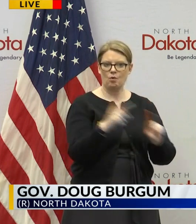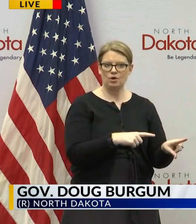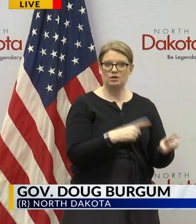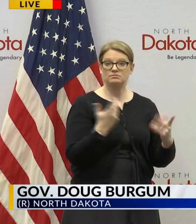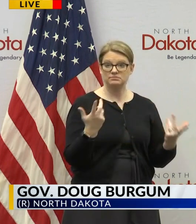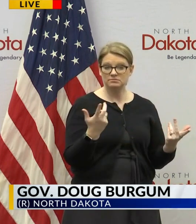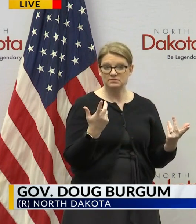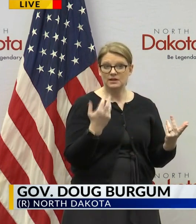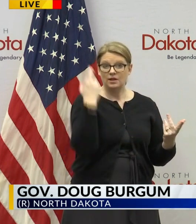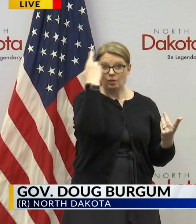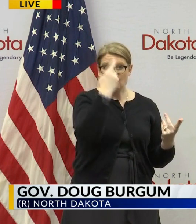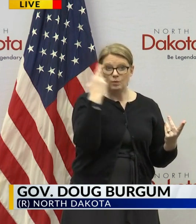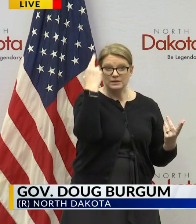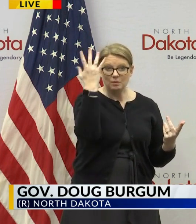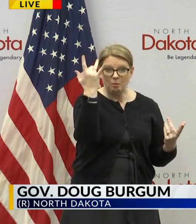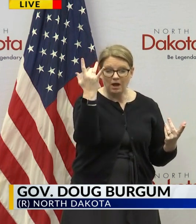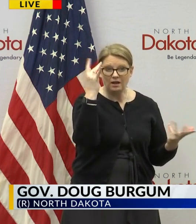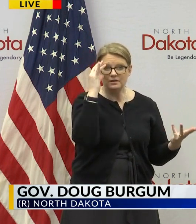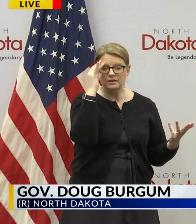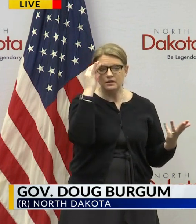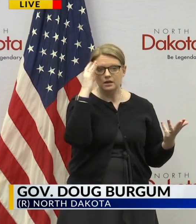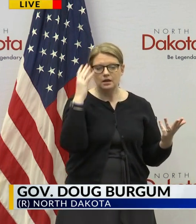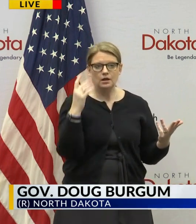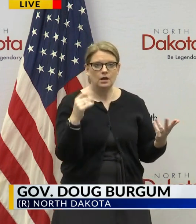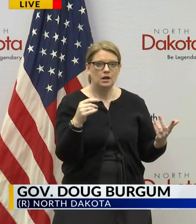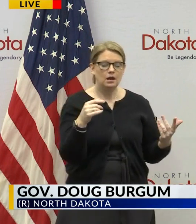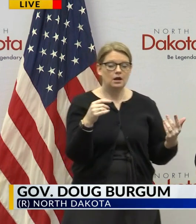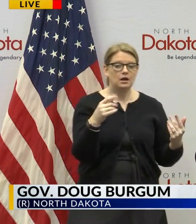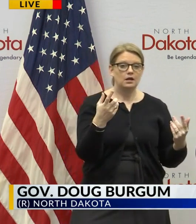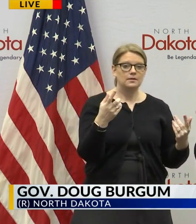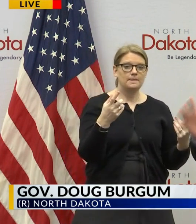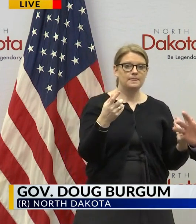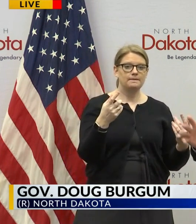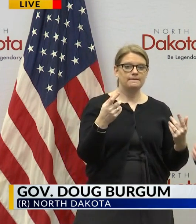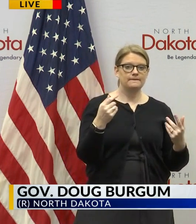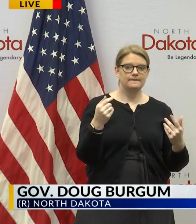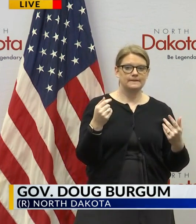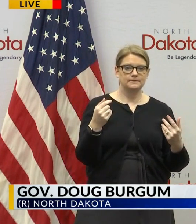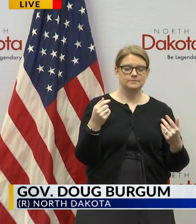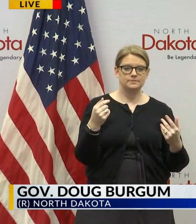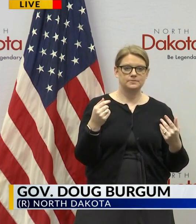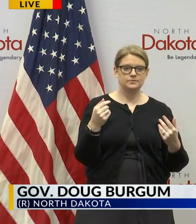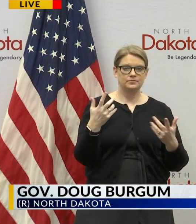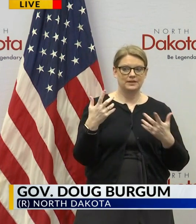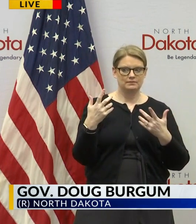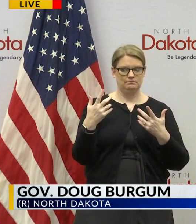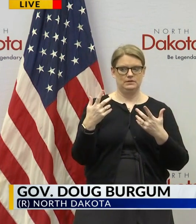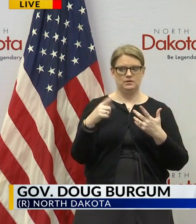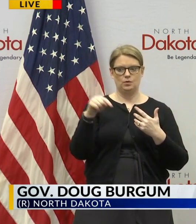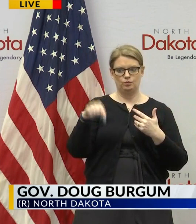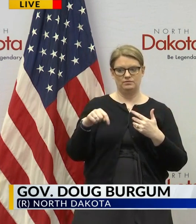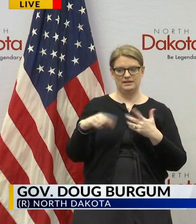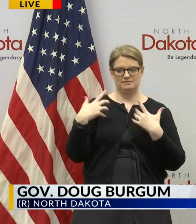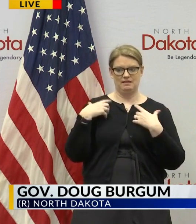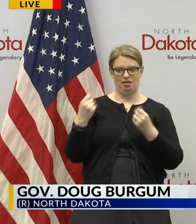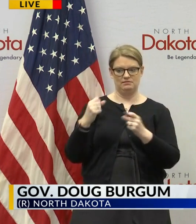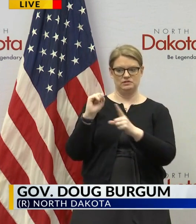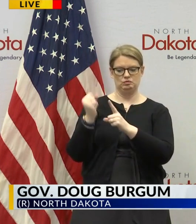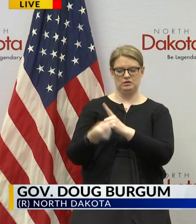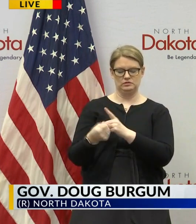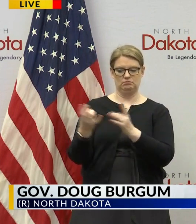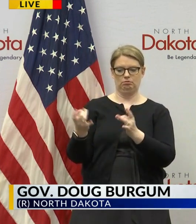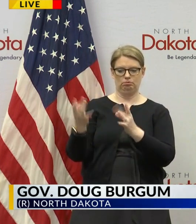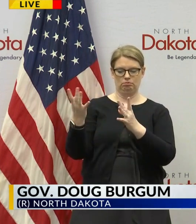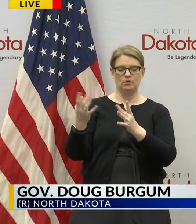doing this of course is we know that in addition to the the health challenge that we're battling we know